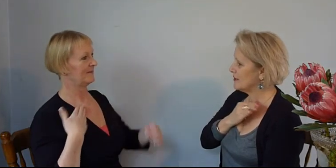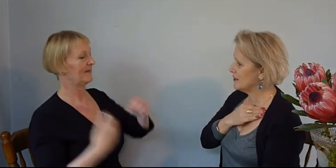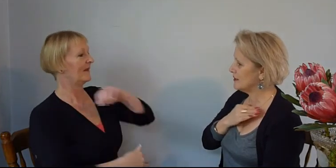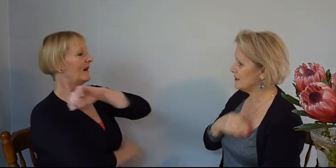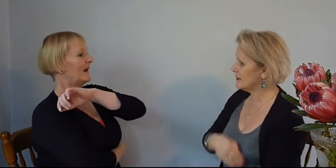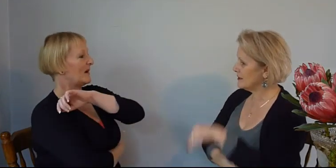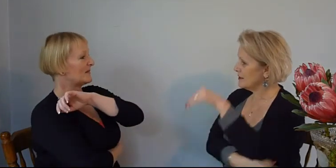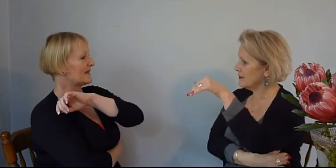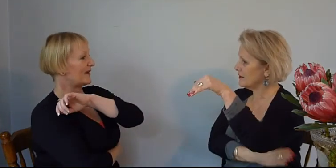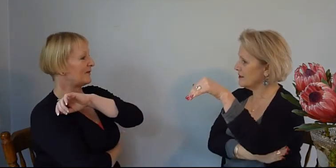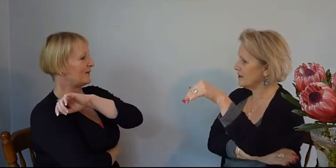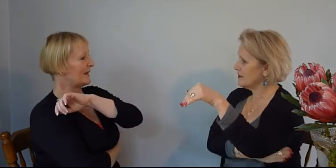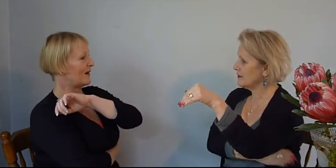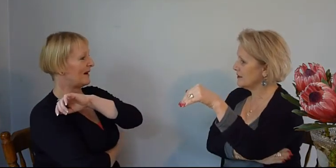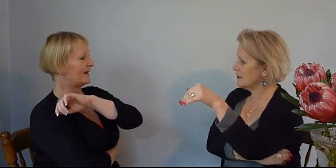I am safe with heights.